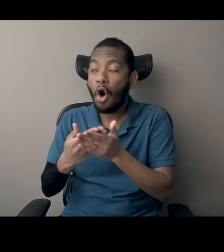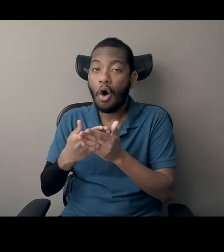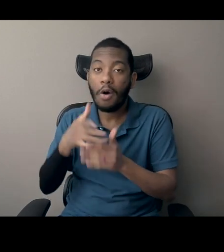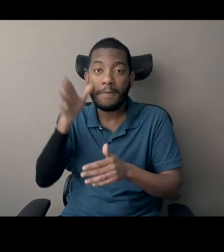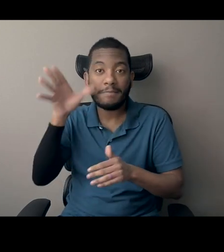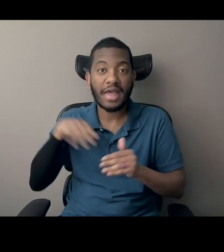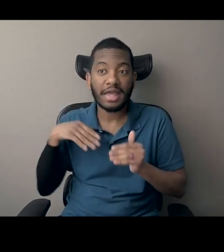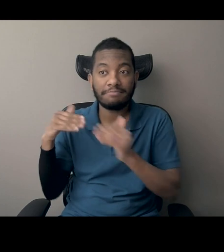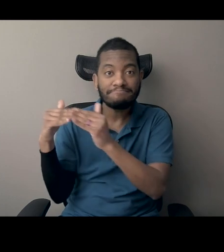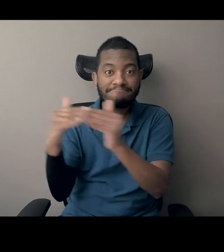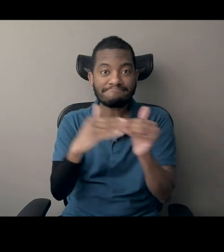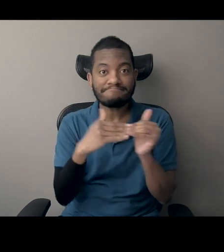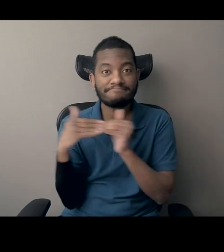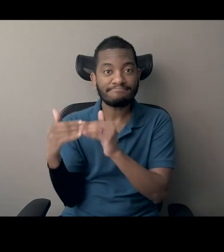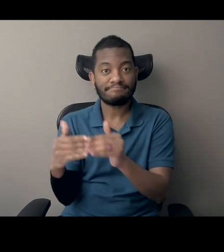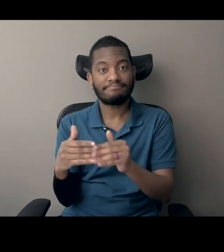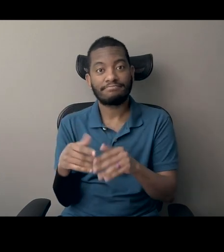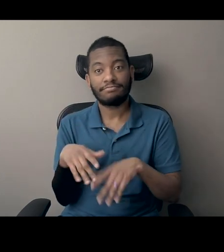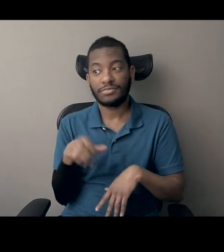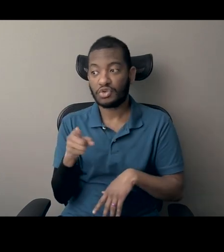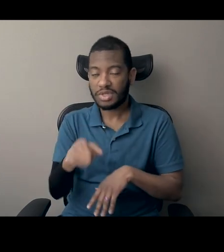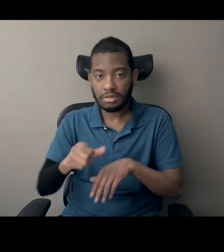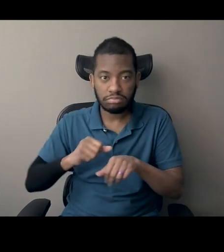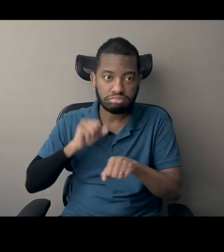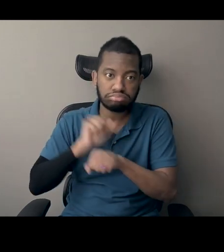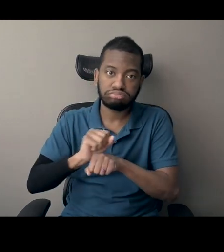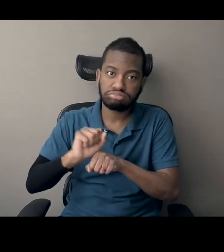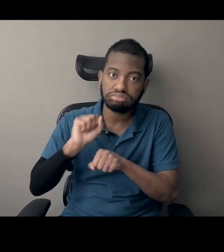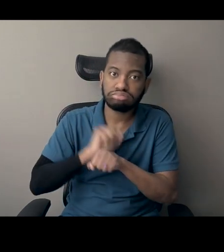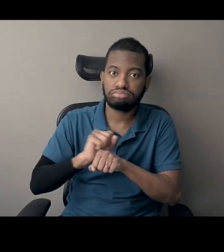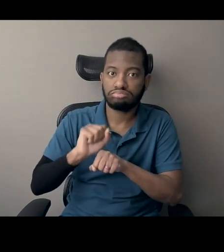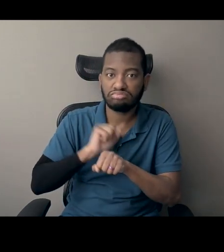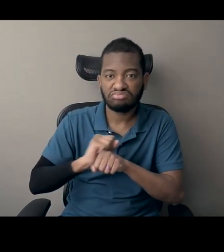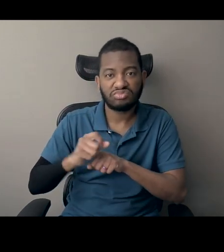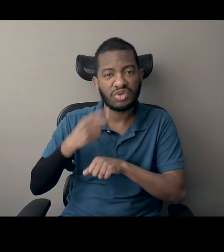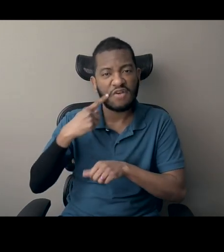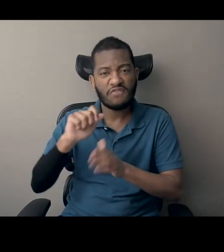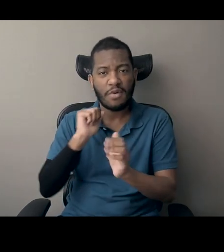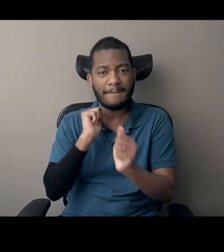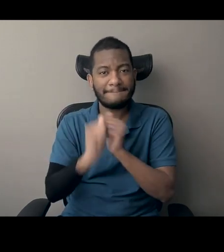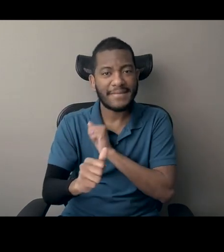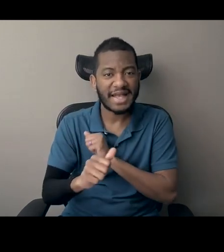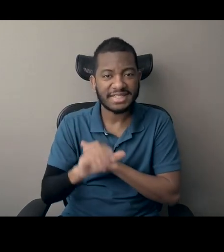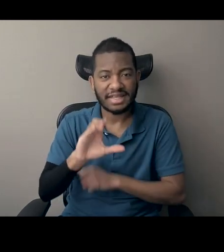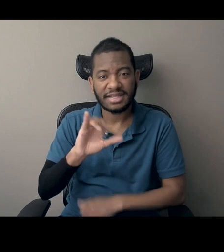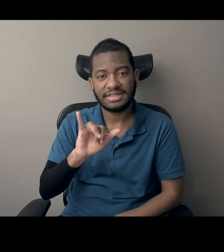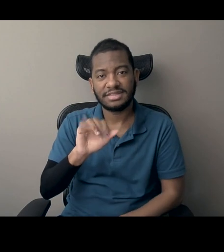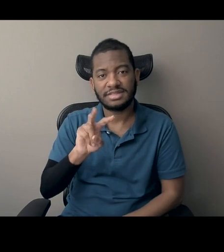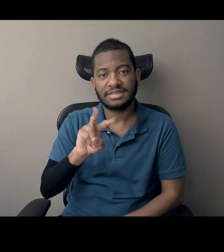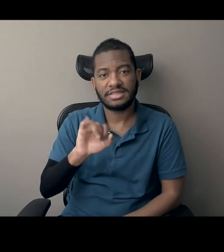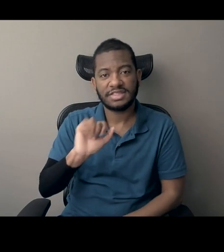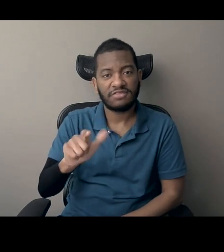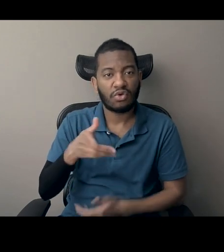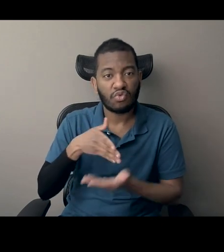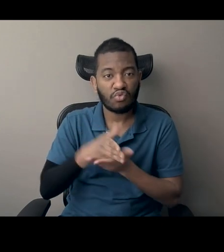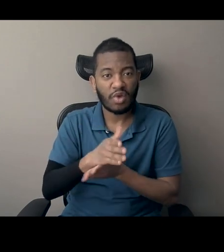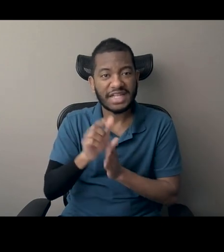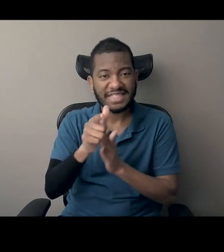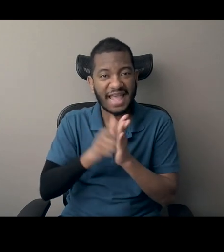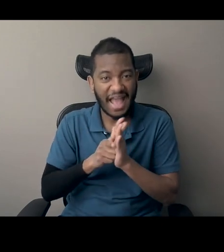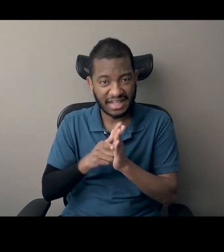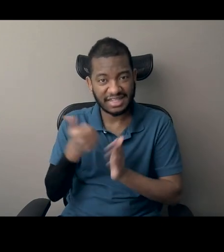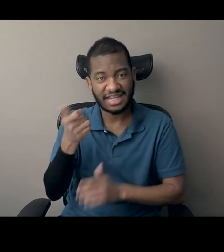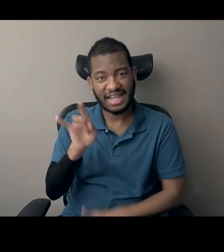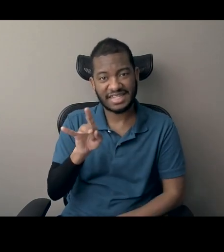life on the line for that. He worked his butt off to pass a, um, Civil Rights Act in 1875, which was,